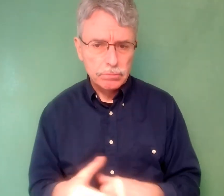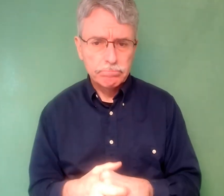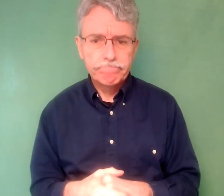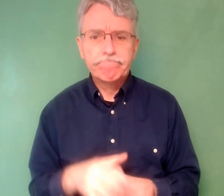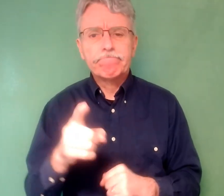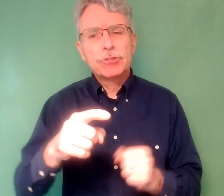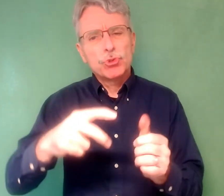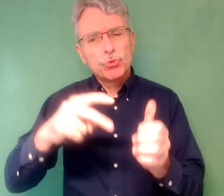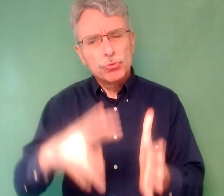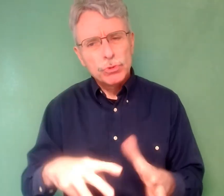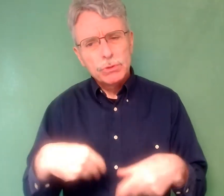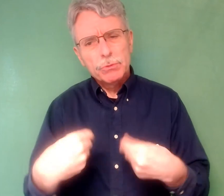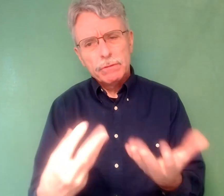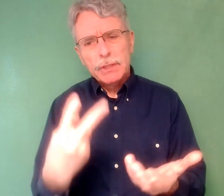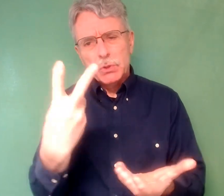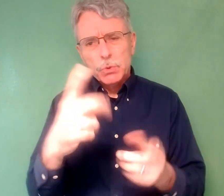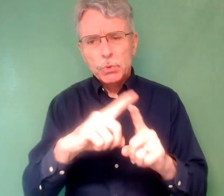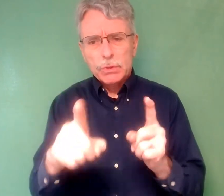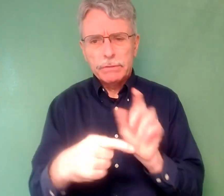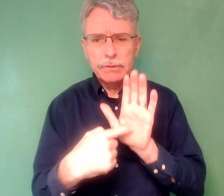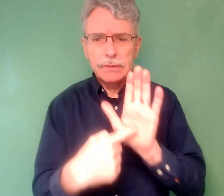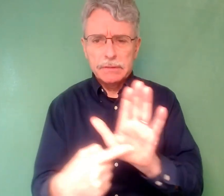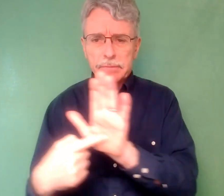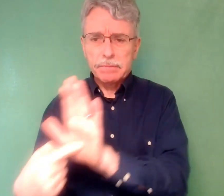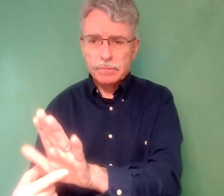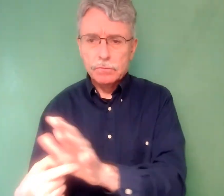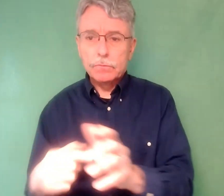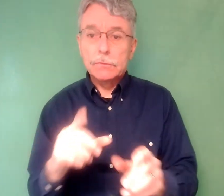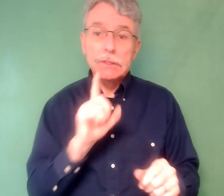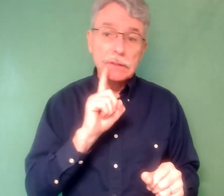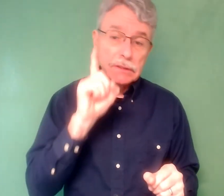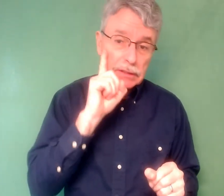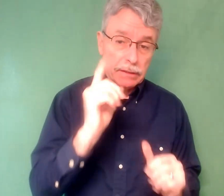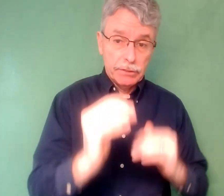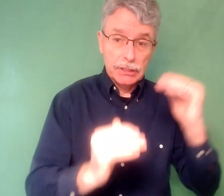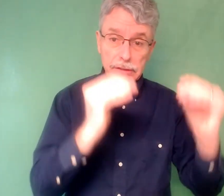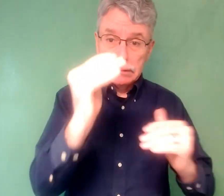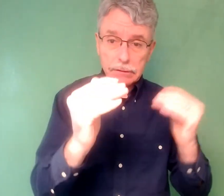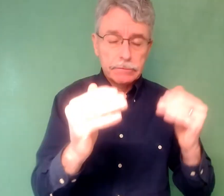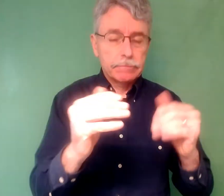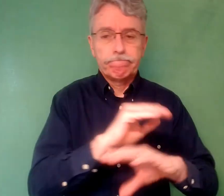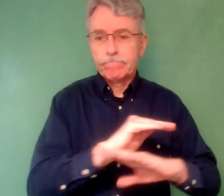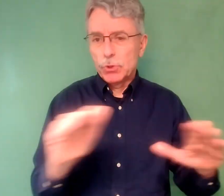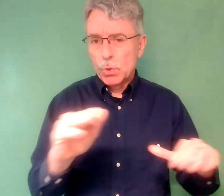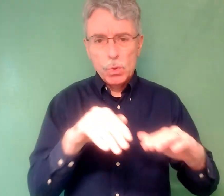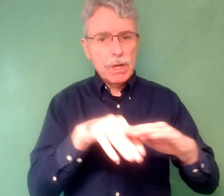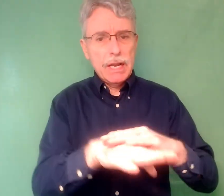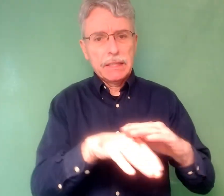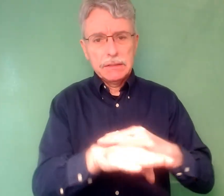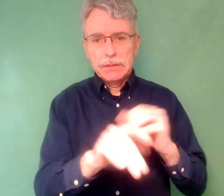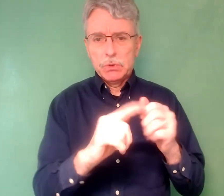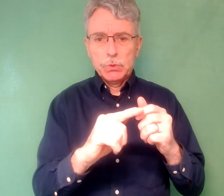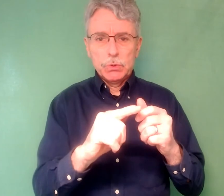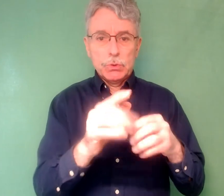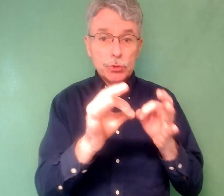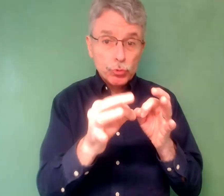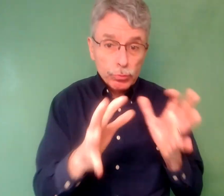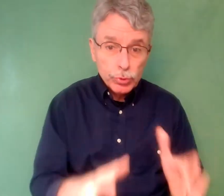with recommendations on data design and collection across multiple offender-driven agencies, including the Department of